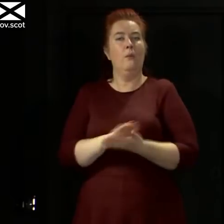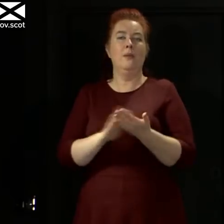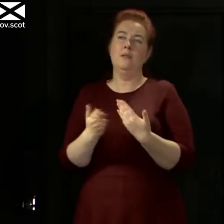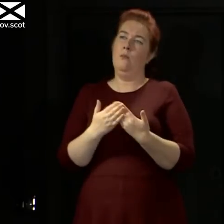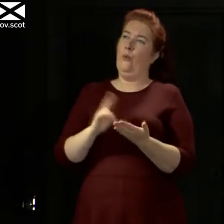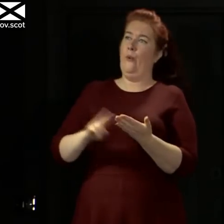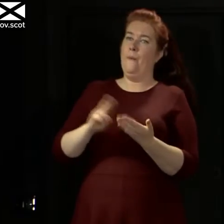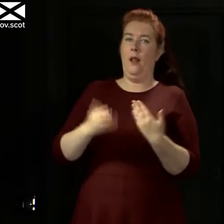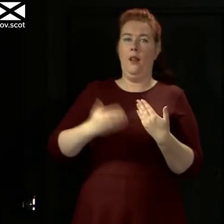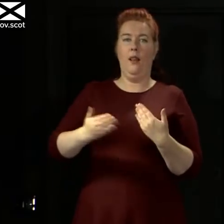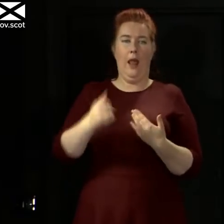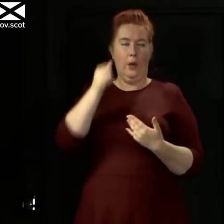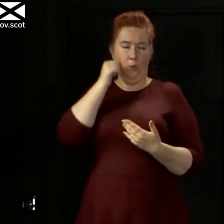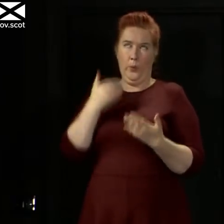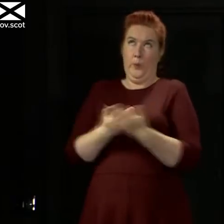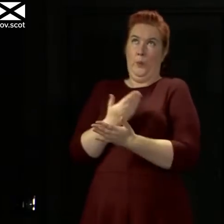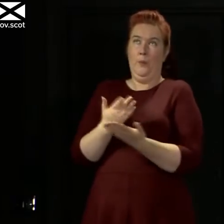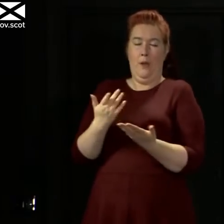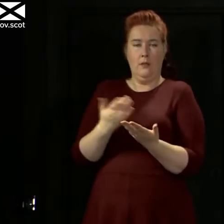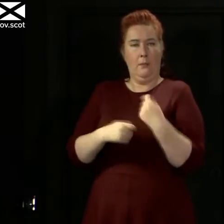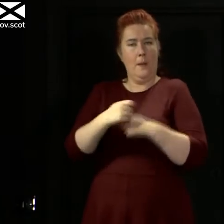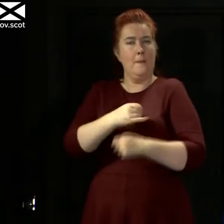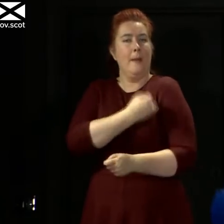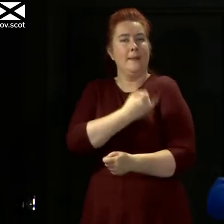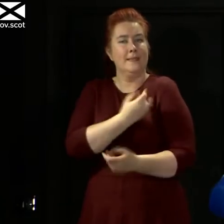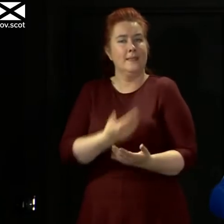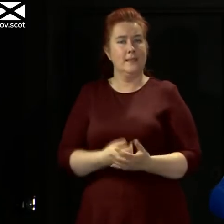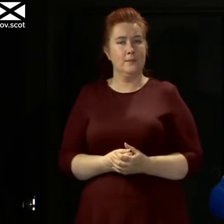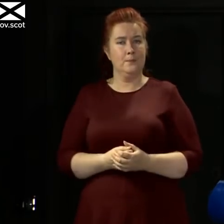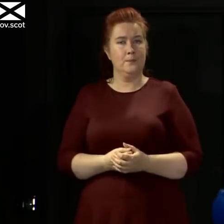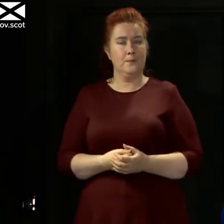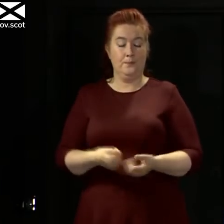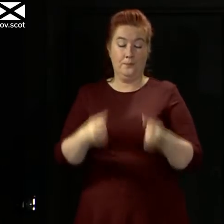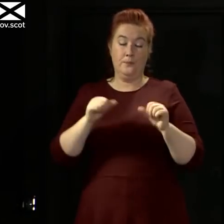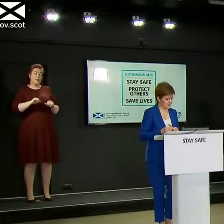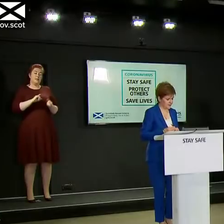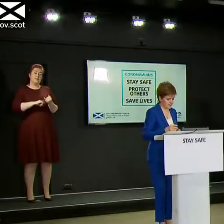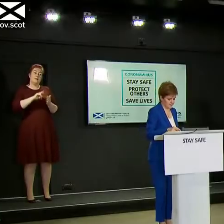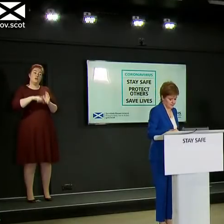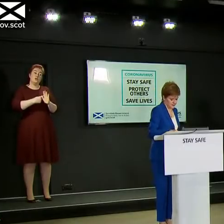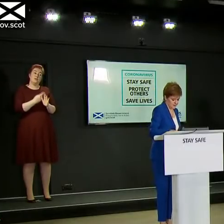perhaps it has been so far. Simon Johnson from The Telegraph.